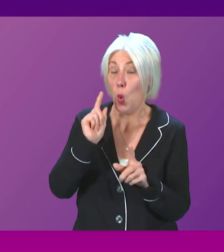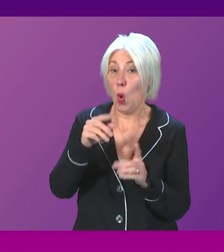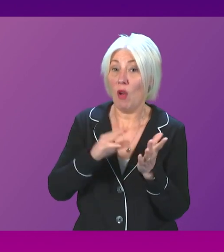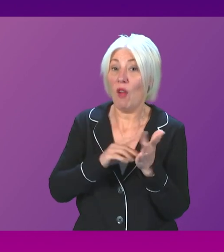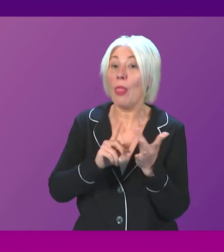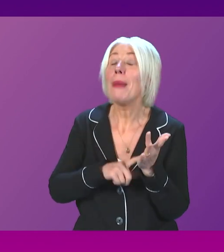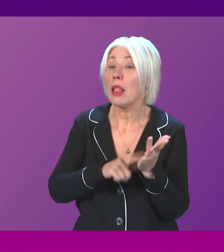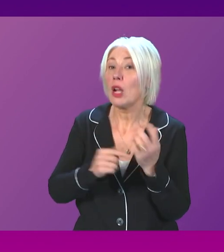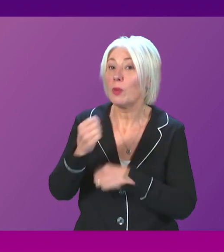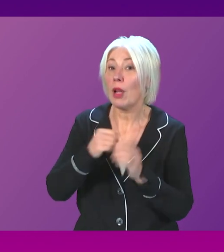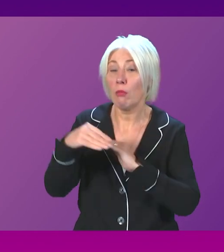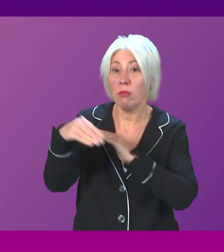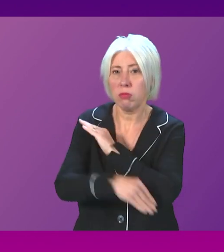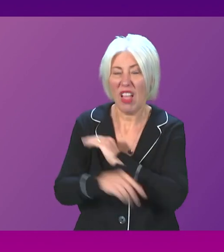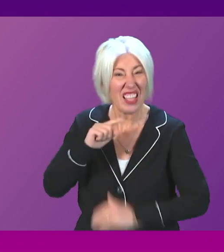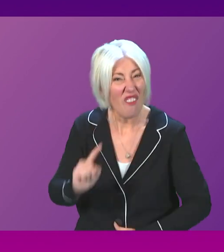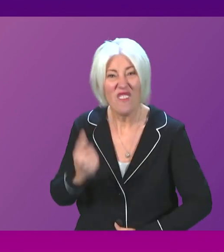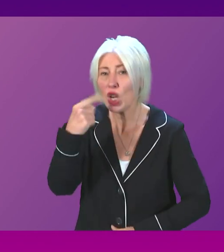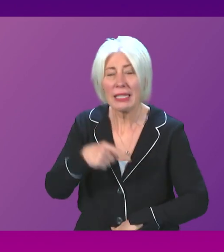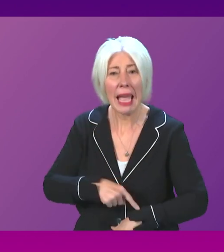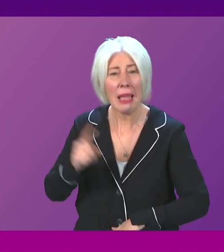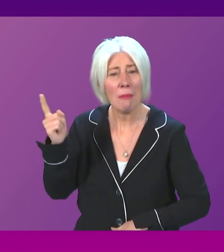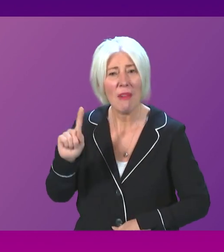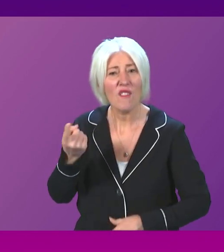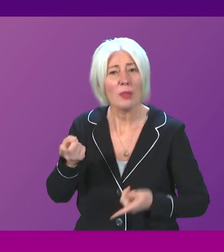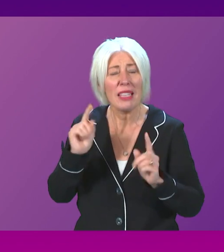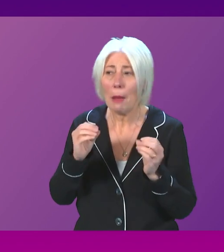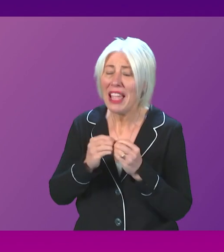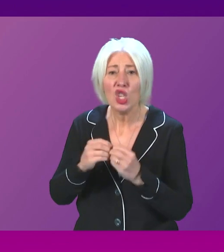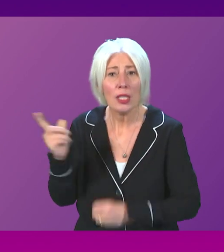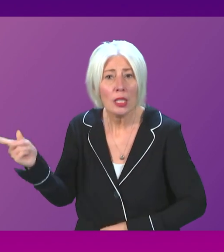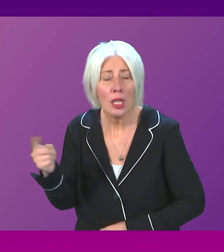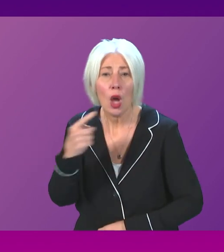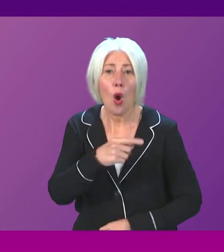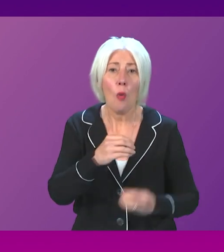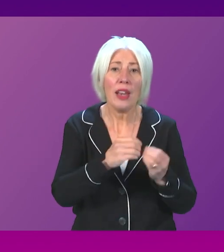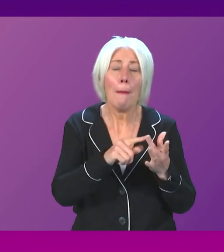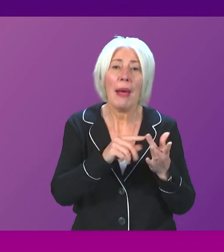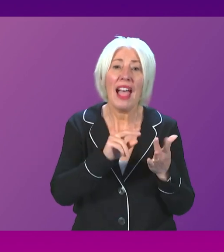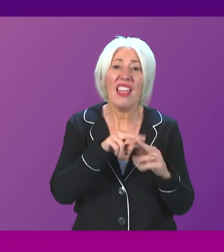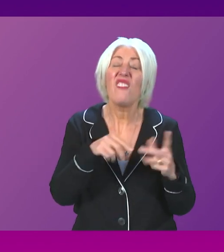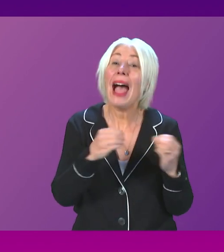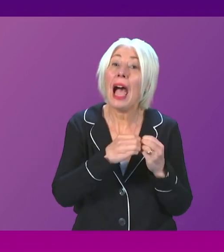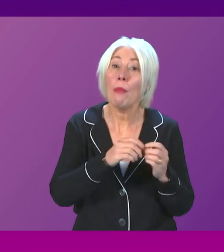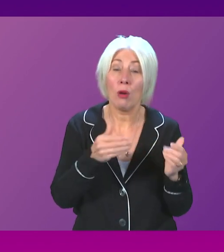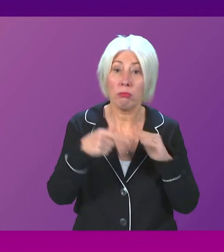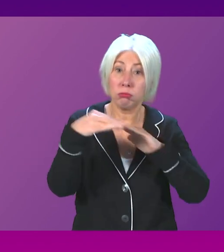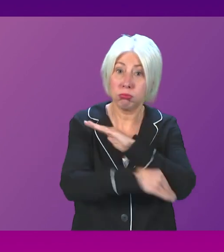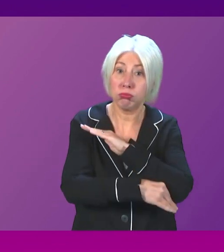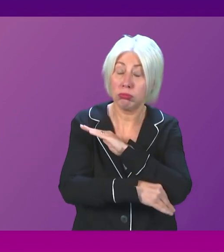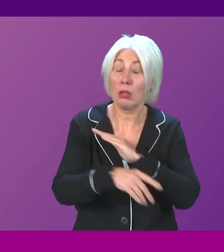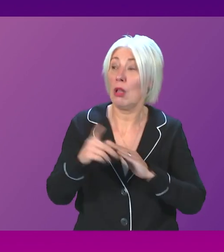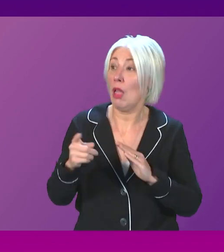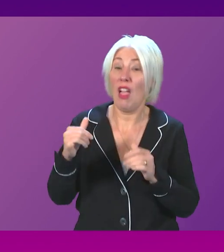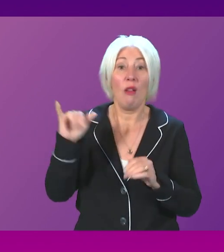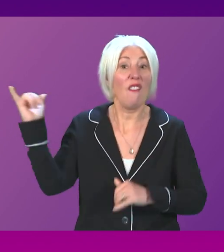this is the first time I've heard the First Minister mention it. When BAIFAB went into administration, the First Minister flew back from Germany. When Fragisons went